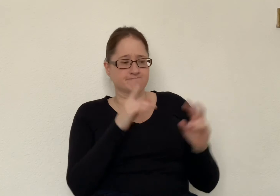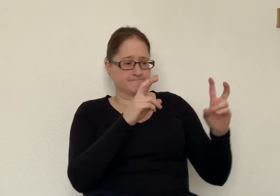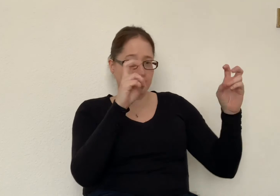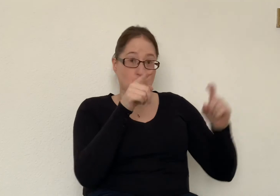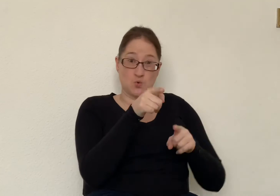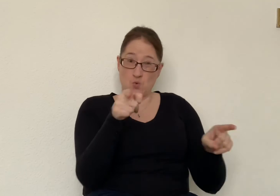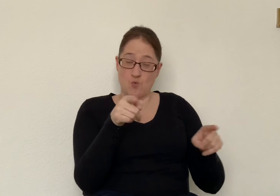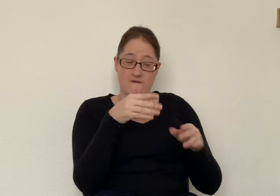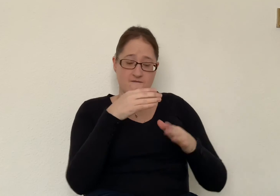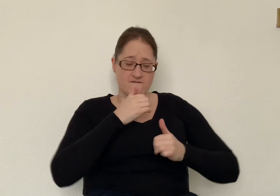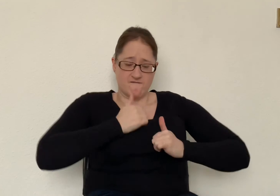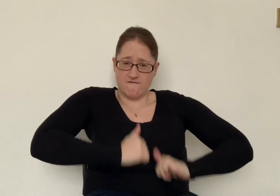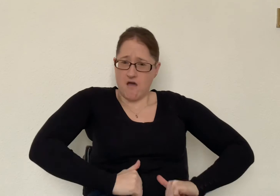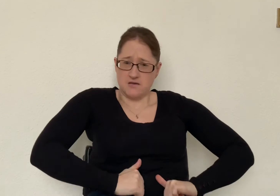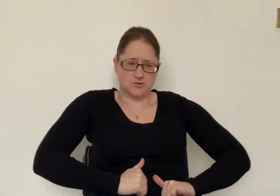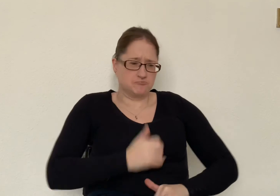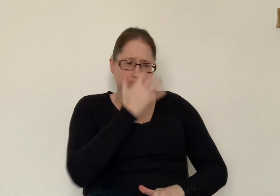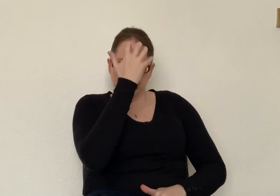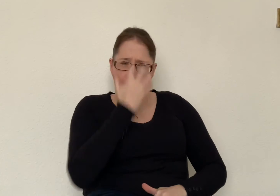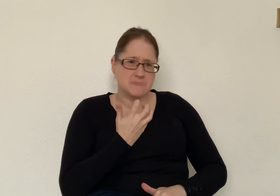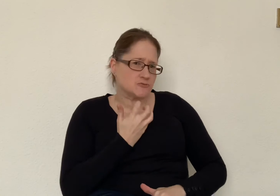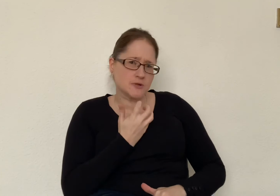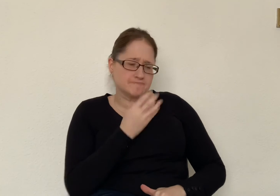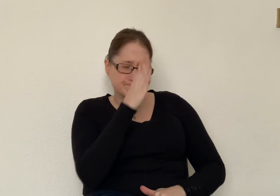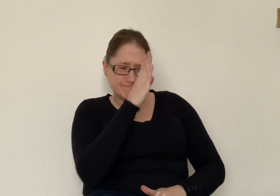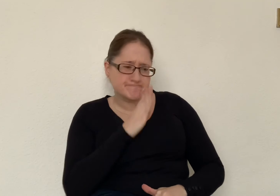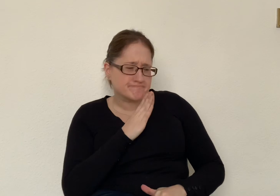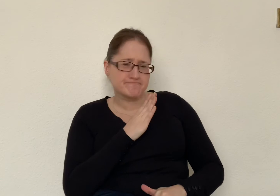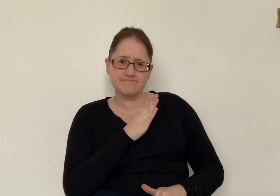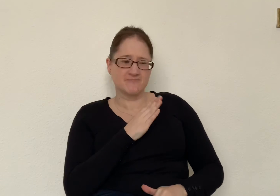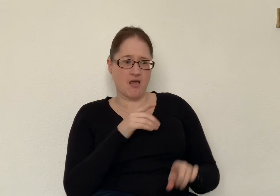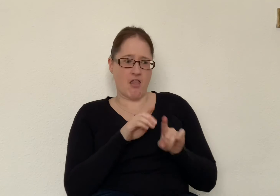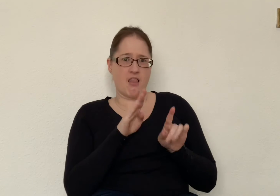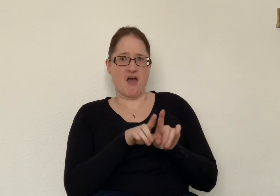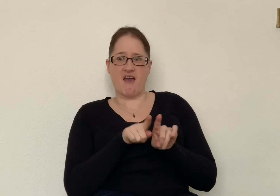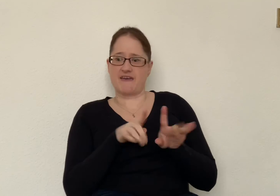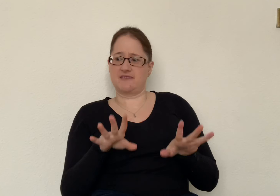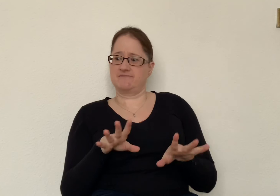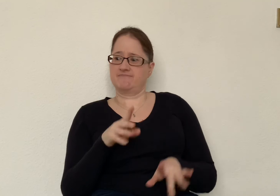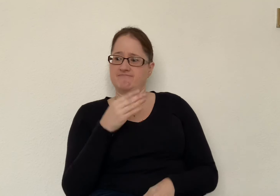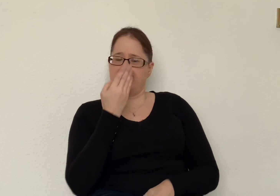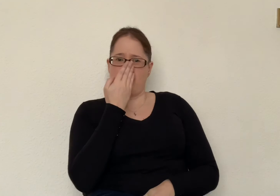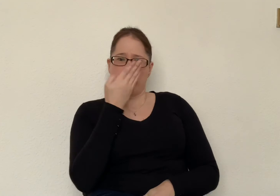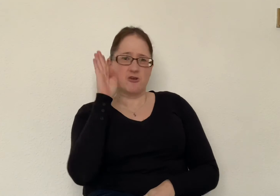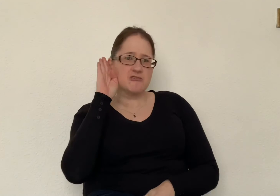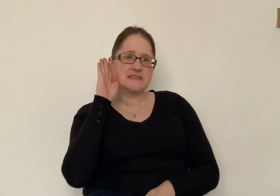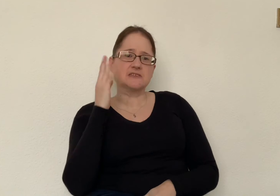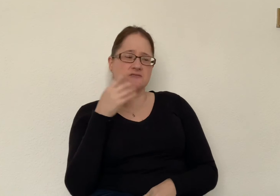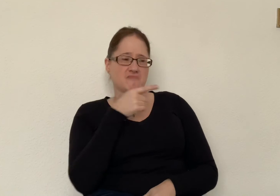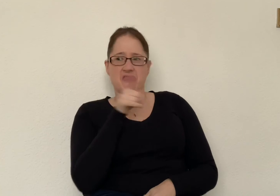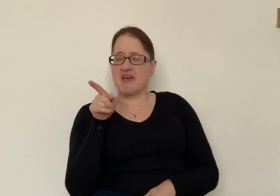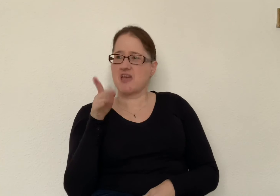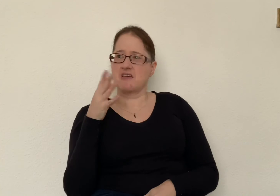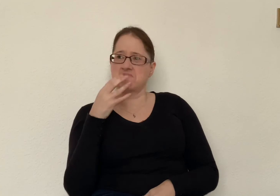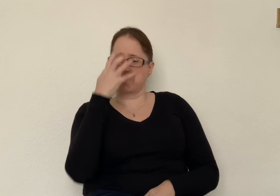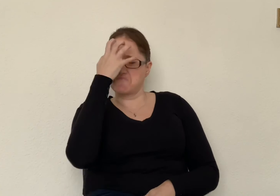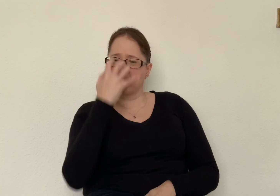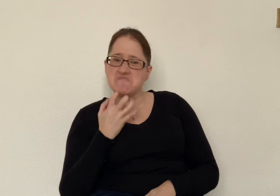do not show a miserable or sad face like the hypocrites do they show long faces to let